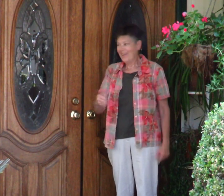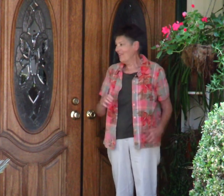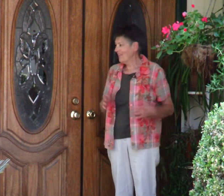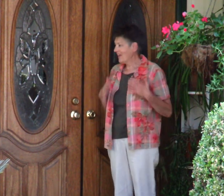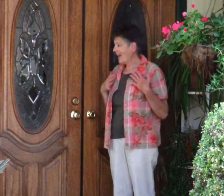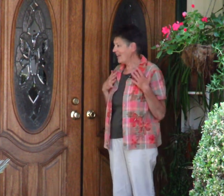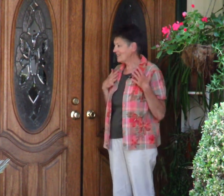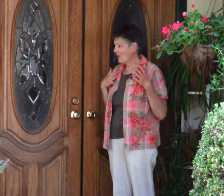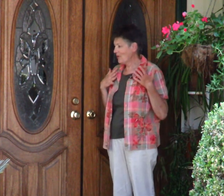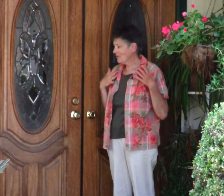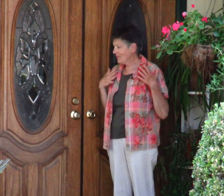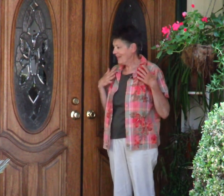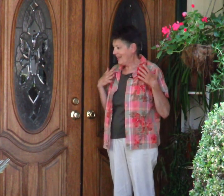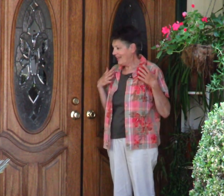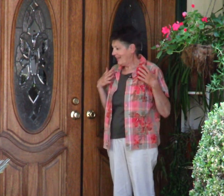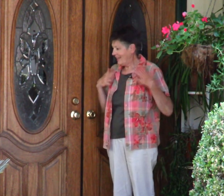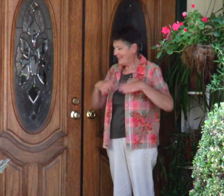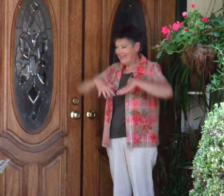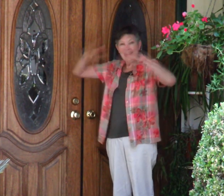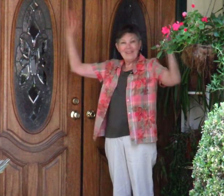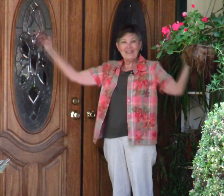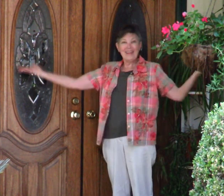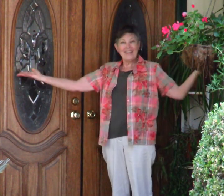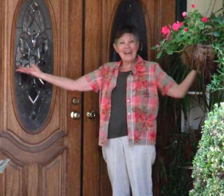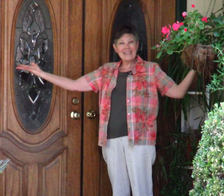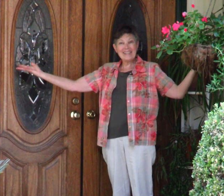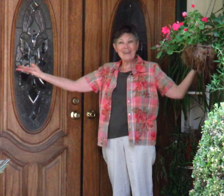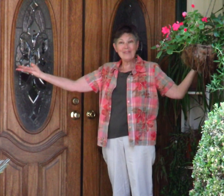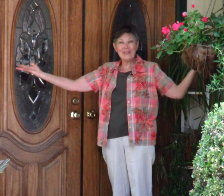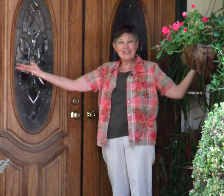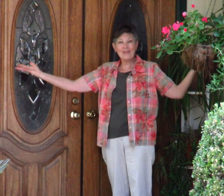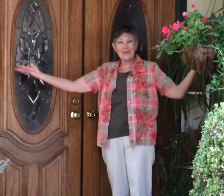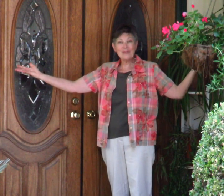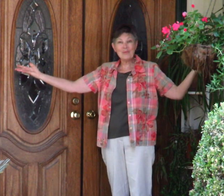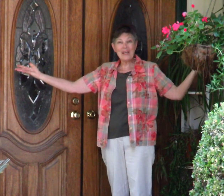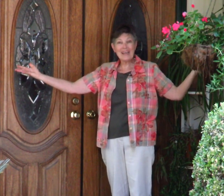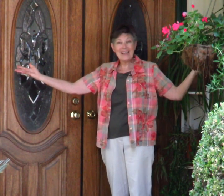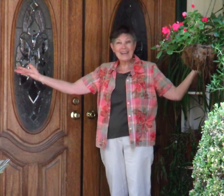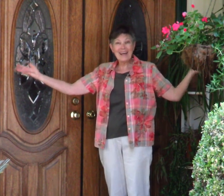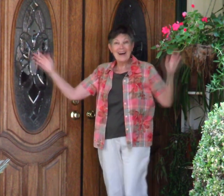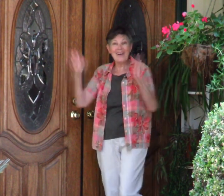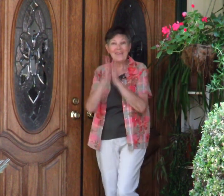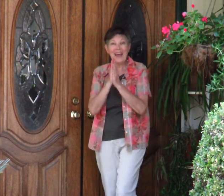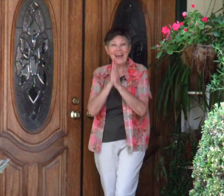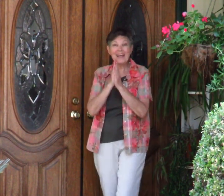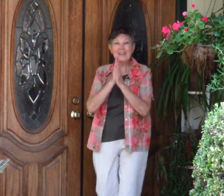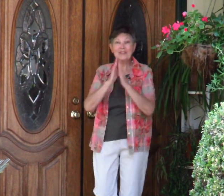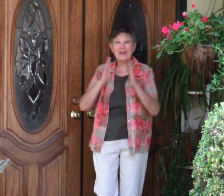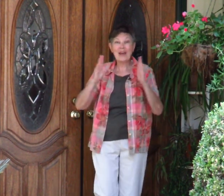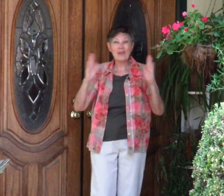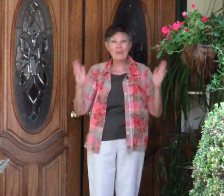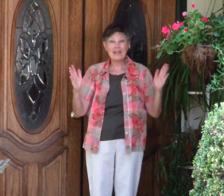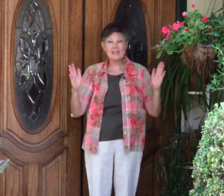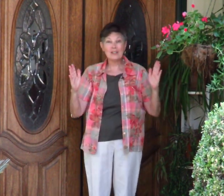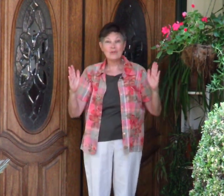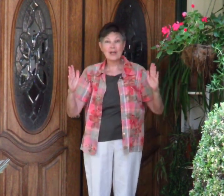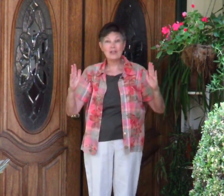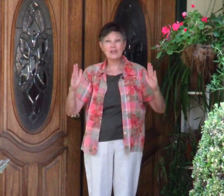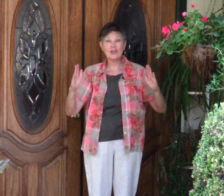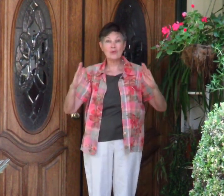Okay? So that's it for this first week. Okay? So you have the basic structures to